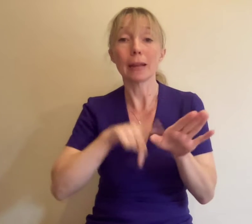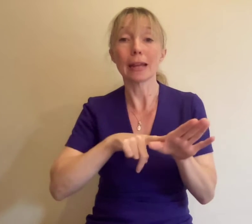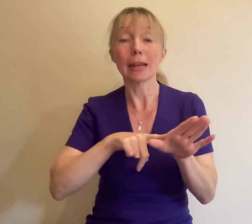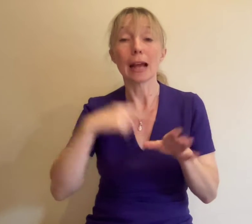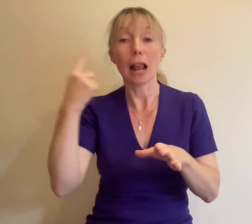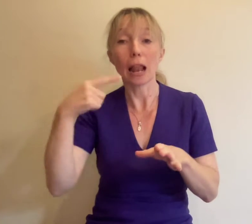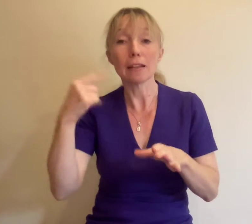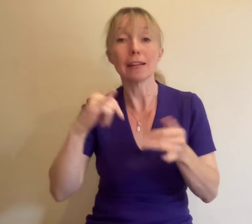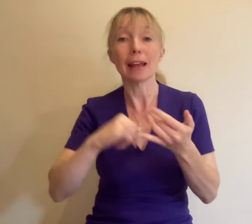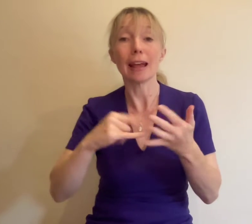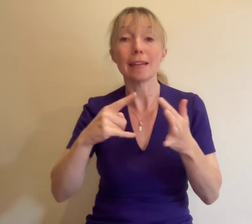SE84AG